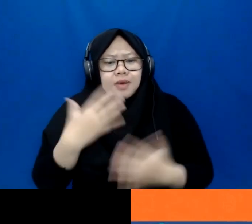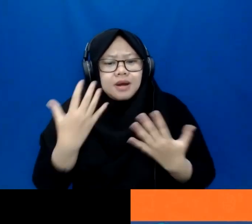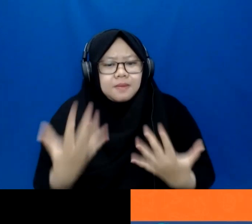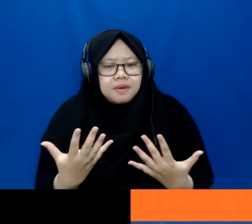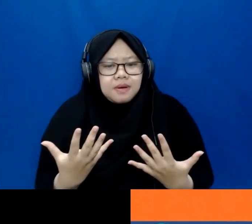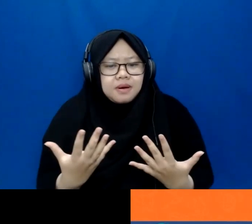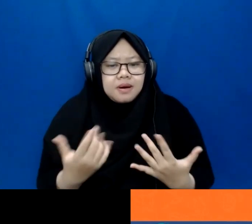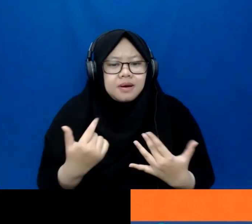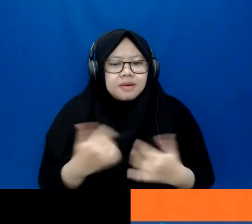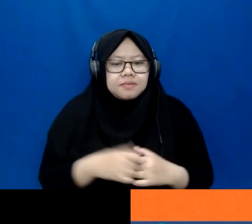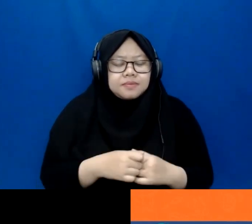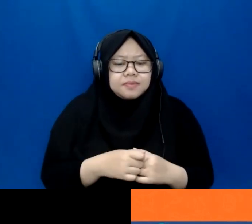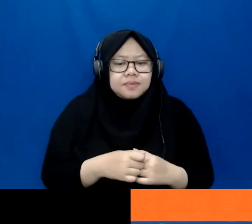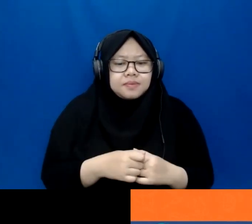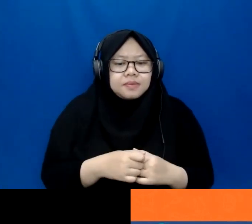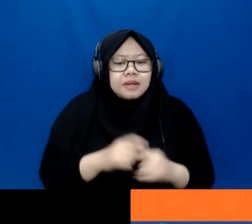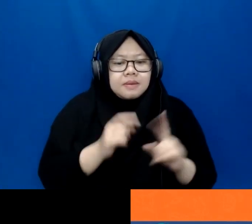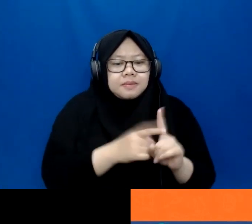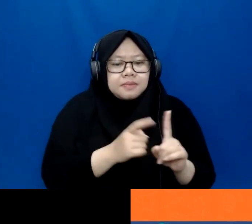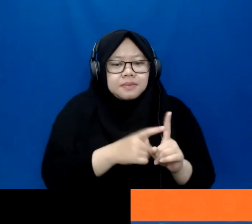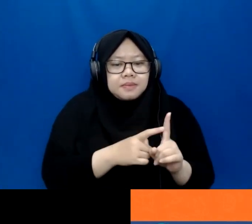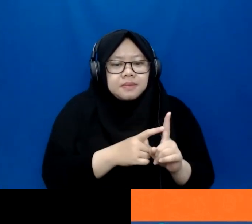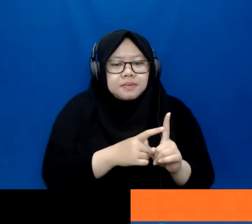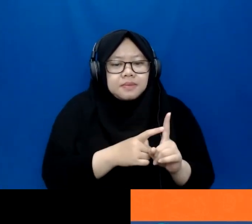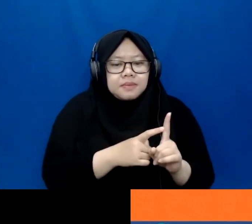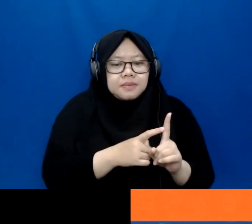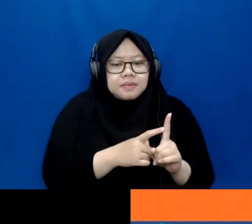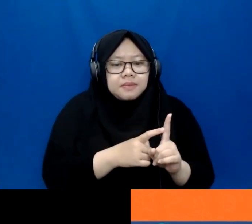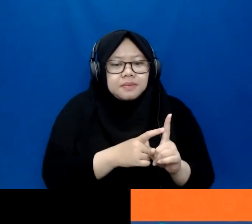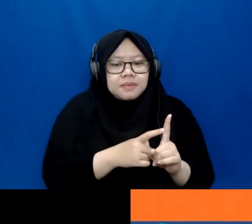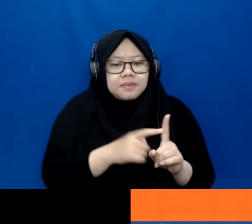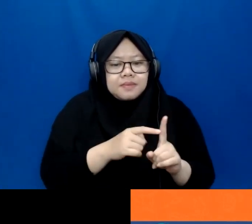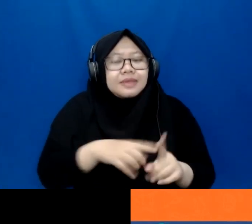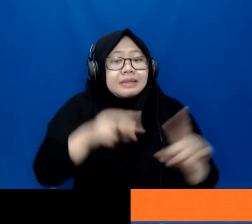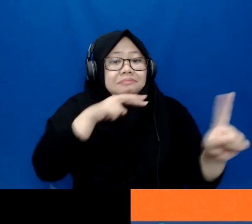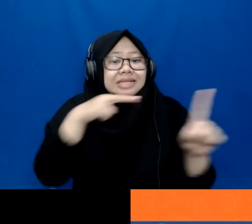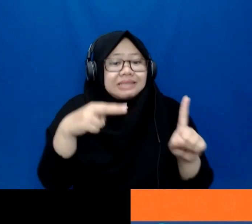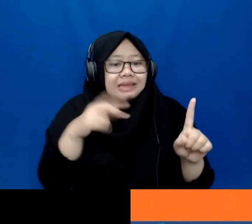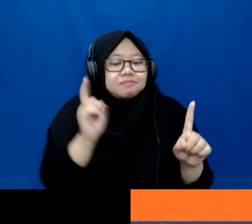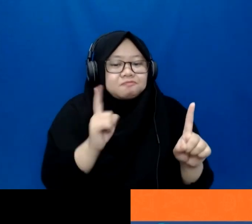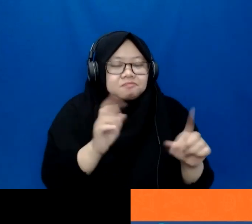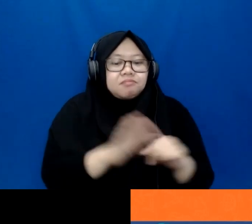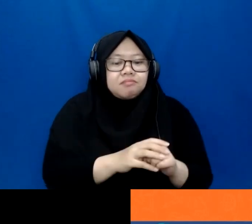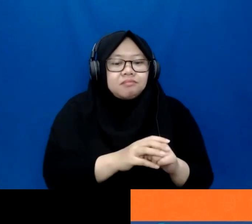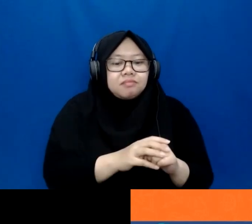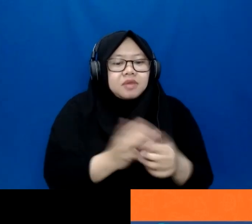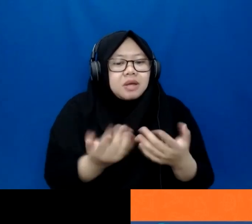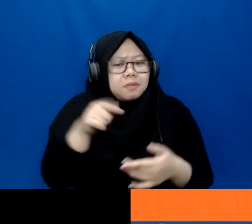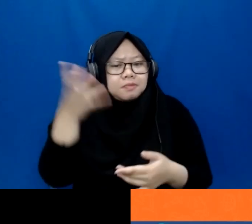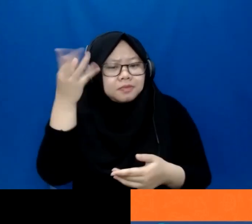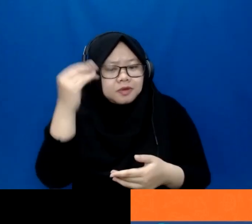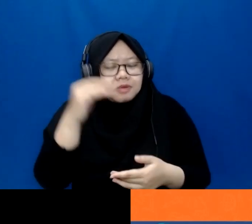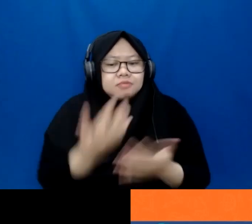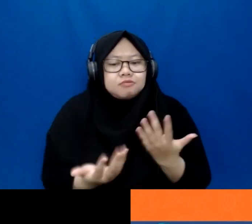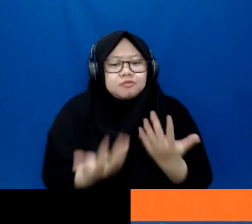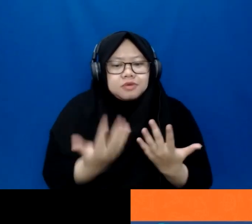particular things here. One is like what Dr. Chua mentioned earlier. It's about mindset. You know, unfortunately,